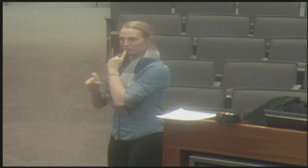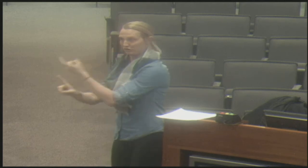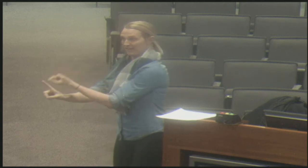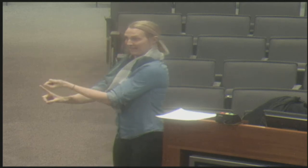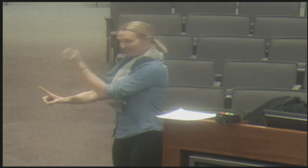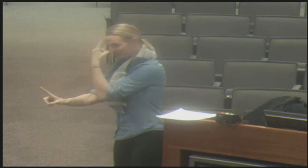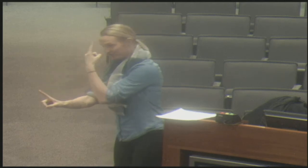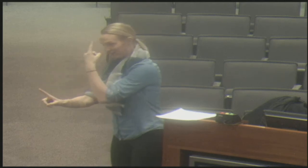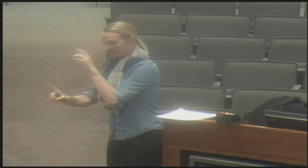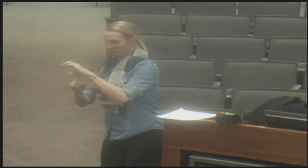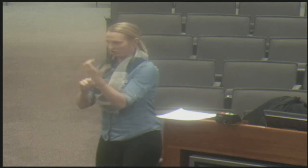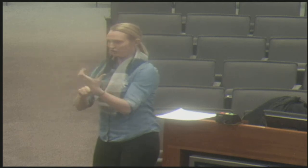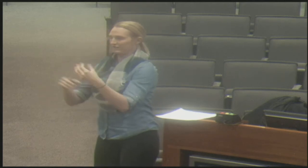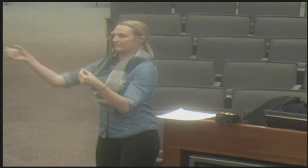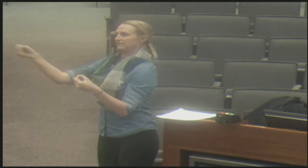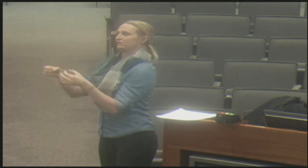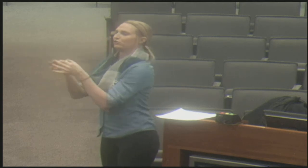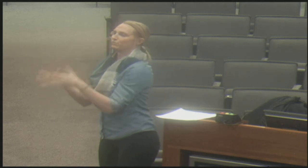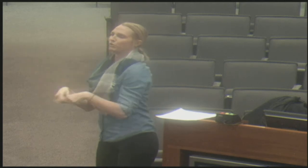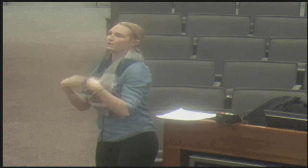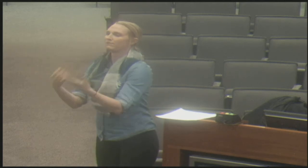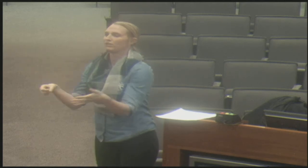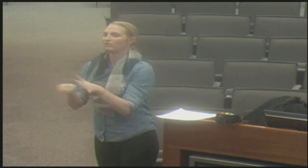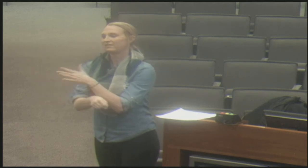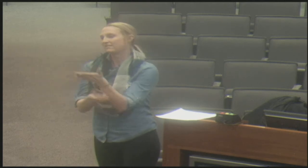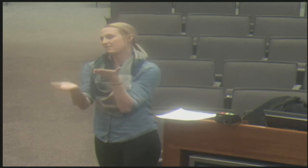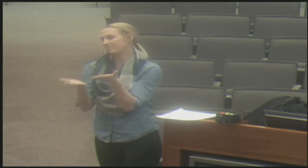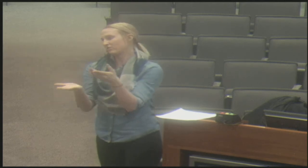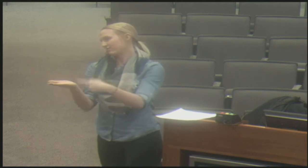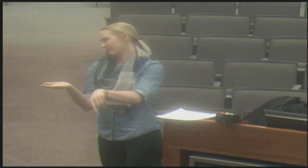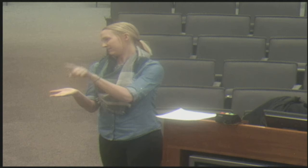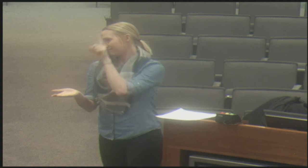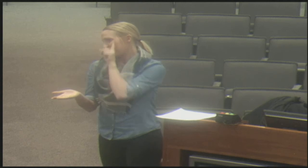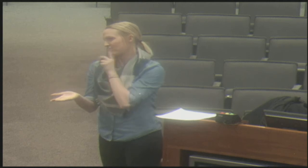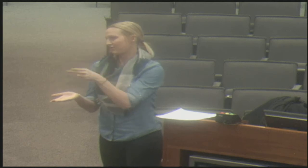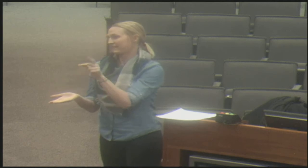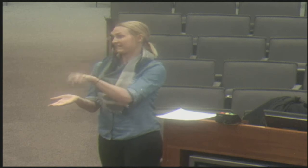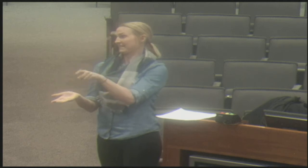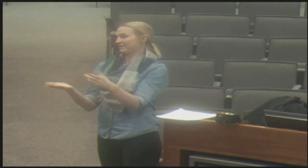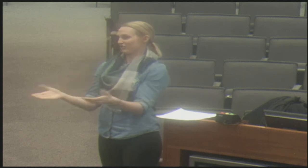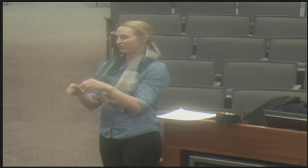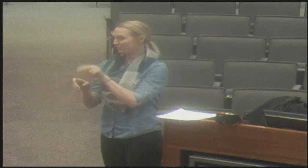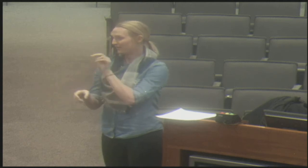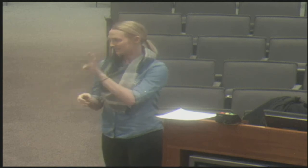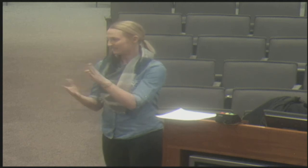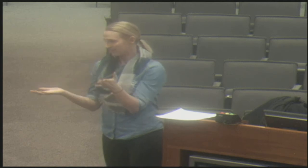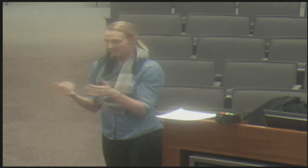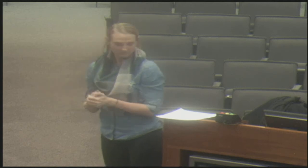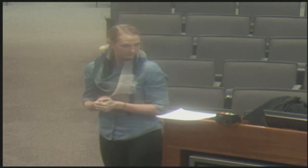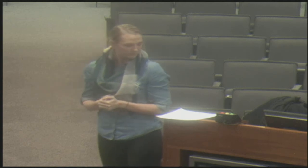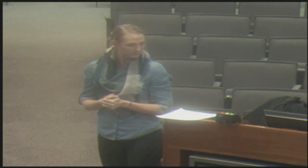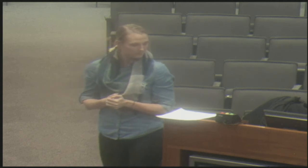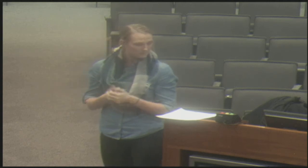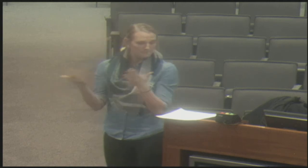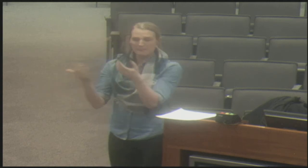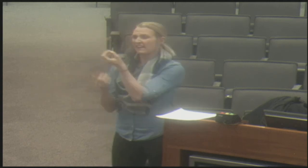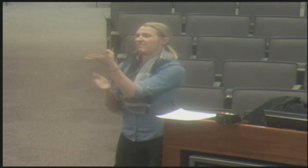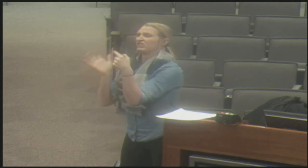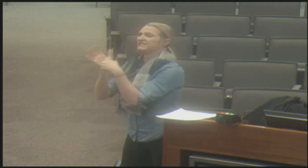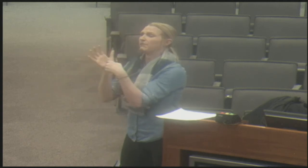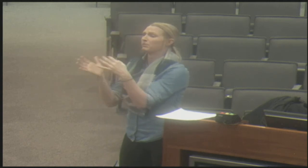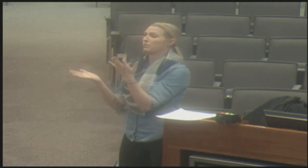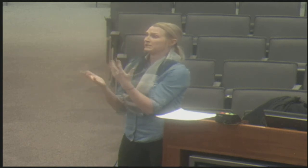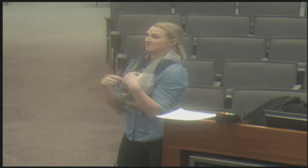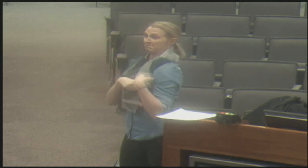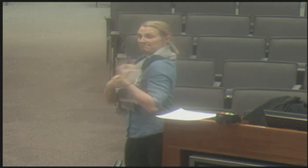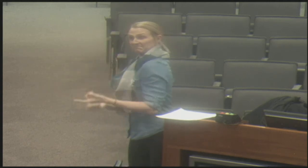and providing training the best that I can to make sure that there's a cultural awareness and understanding of how to provide the services as best as we can here